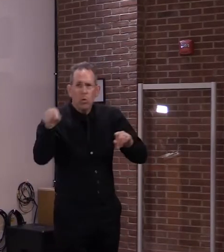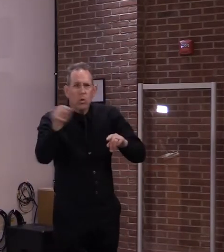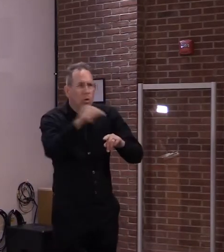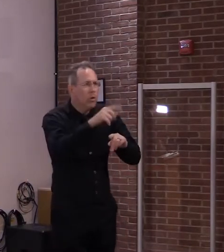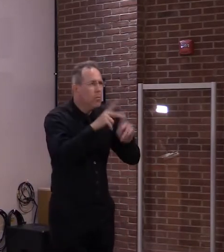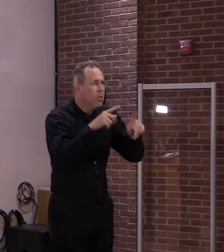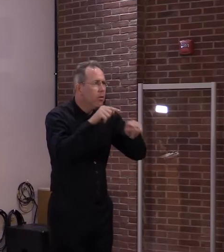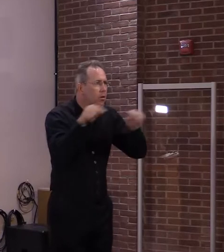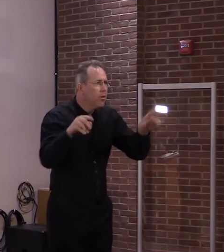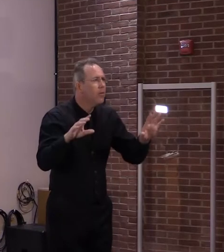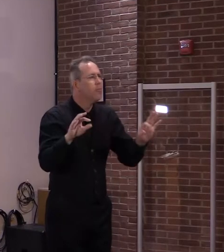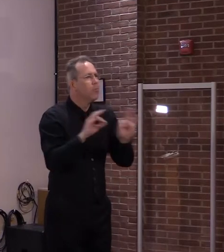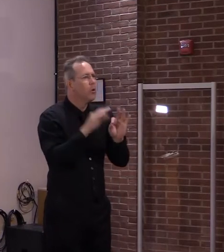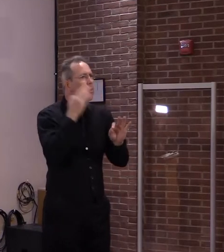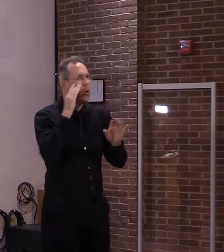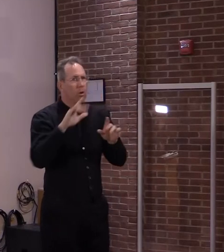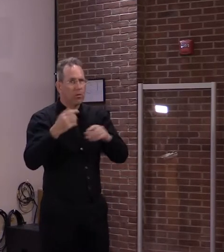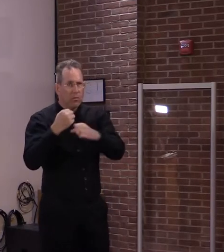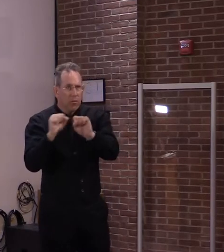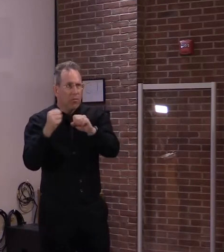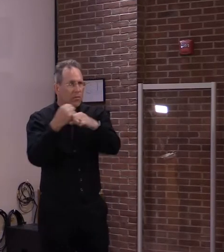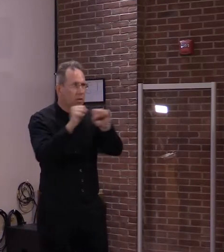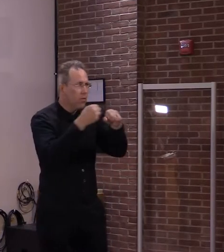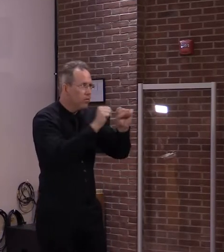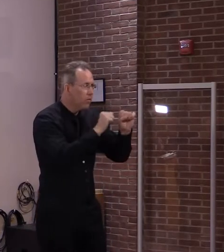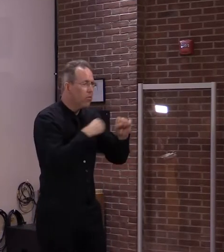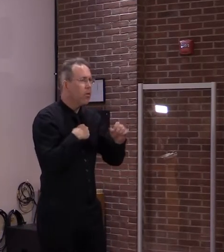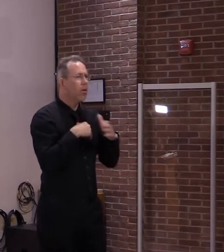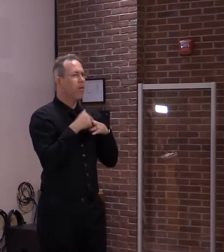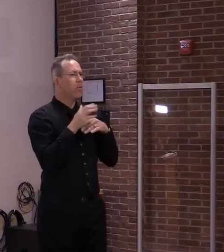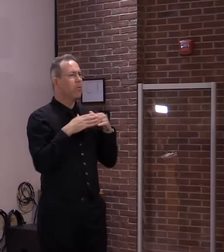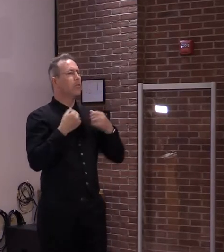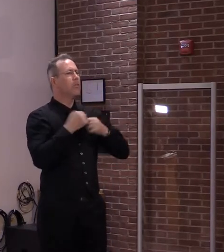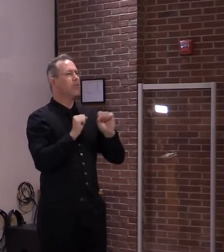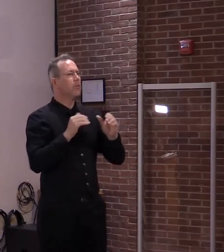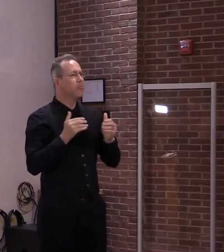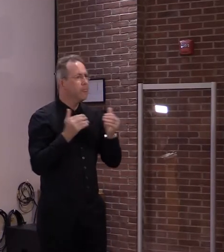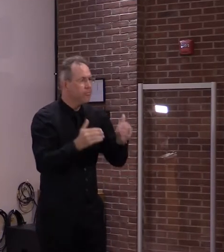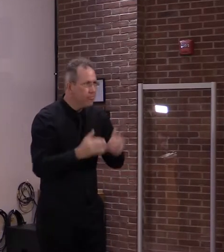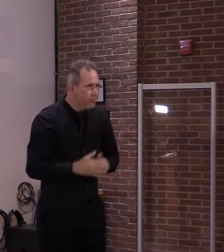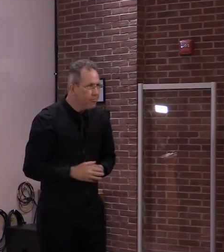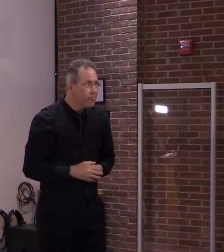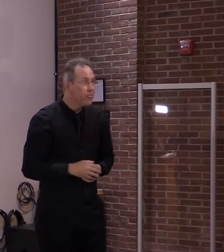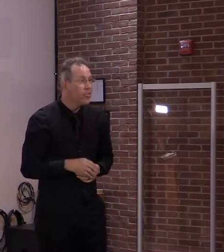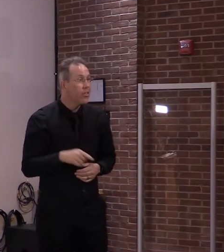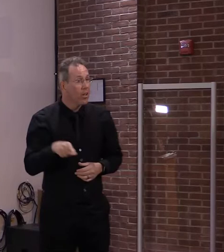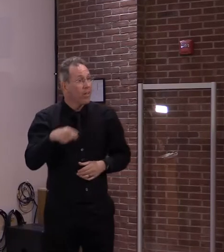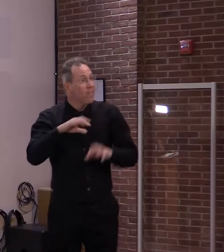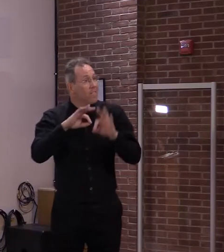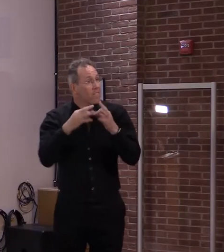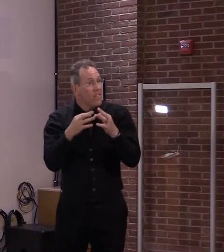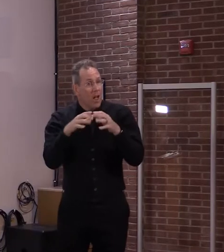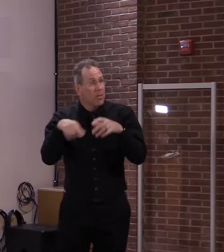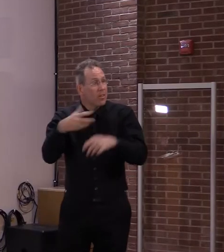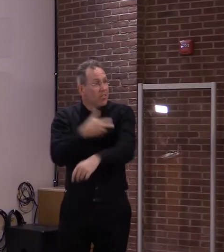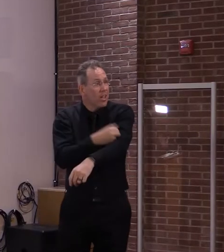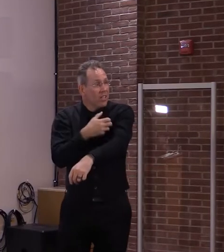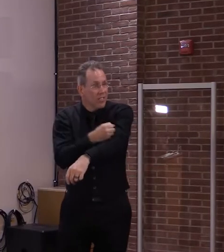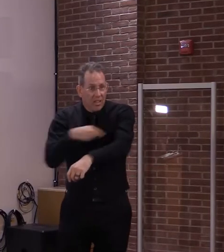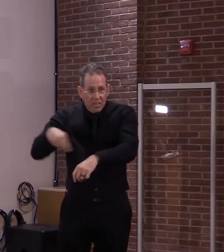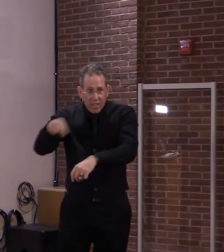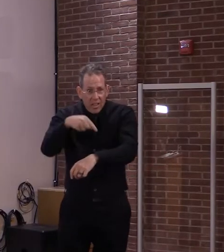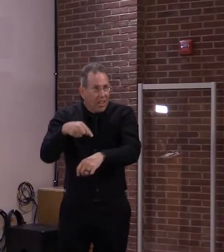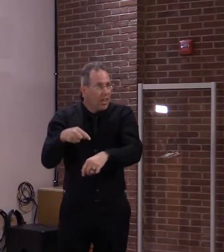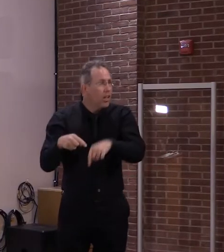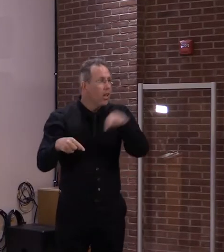dinner together. But if one of the members of that vaccinated family is actually an immunocompromised person, you're supposed to